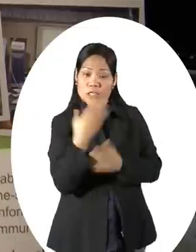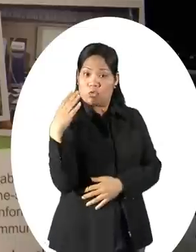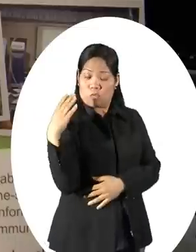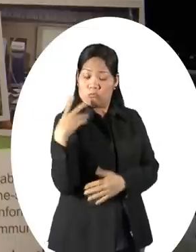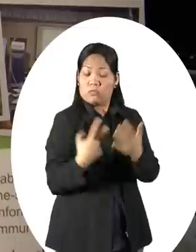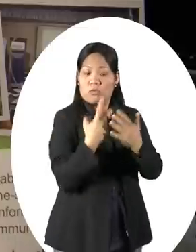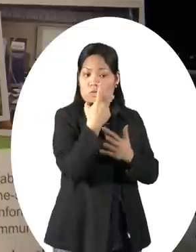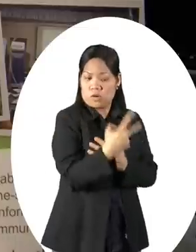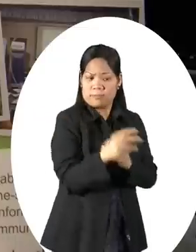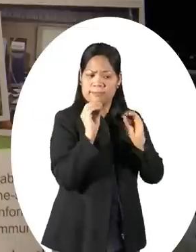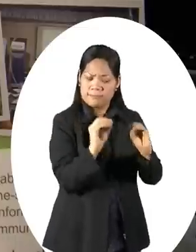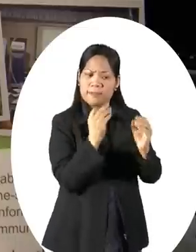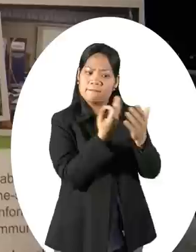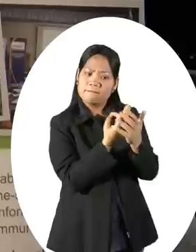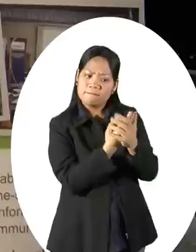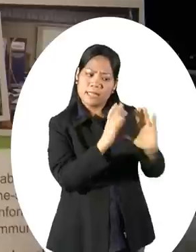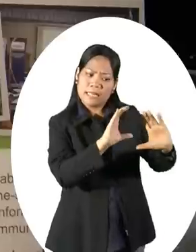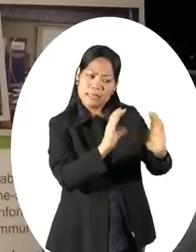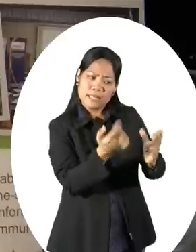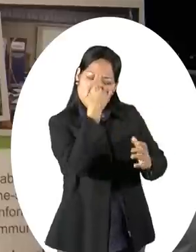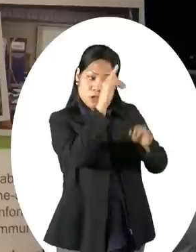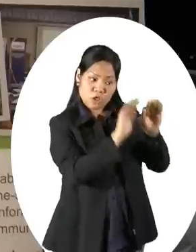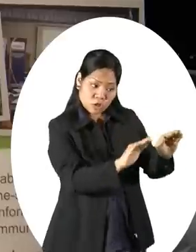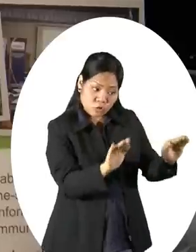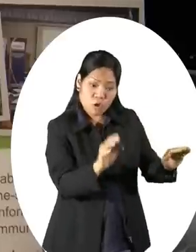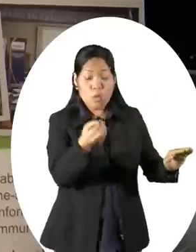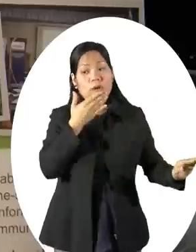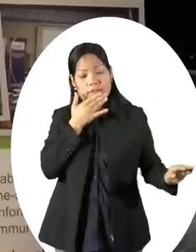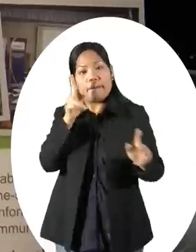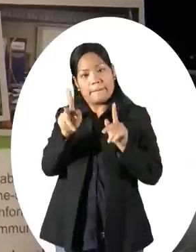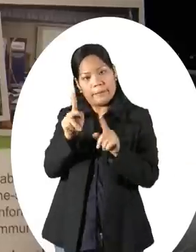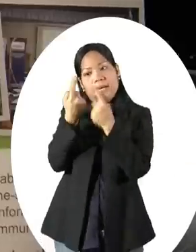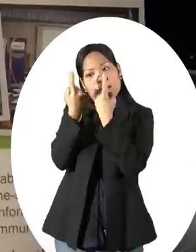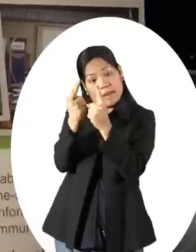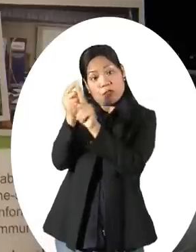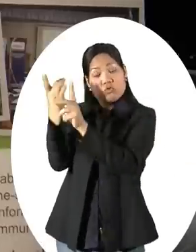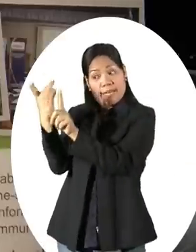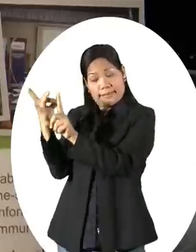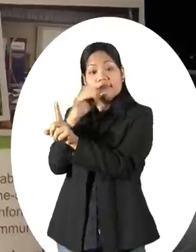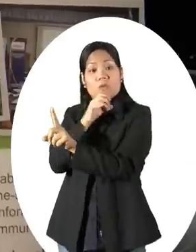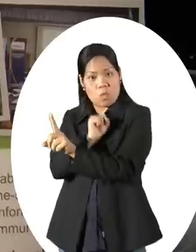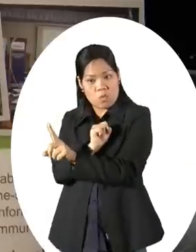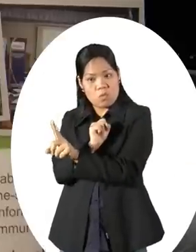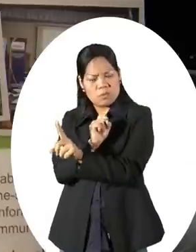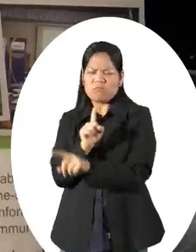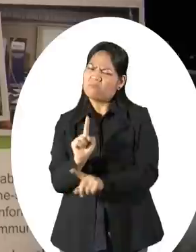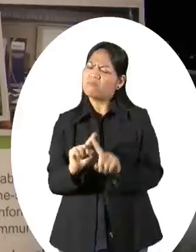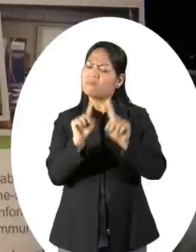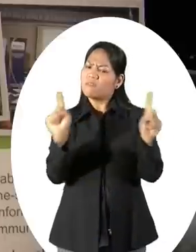a financial literacy class for children or young people aged from 11 to 18. Although it's not exactly the